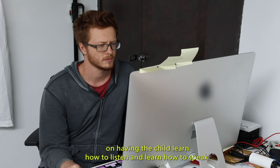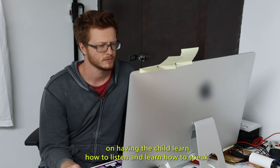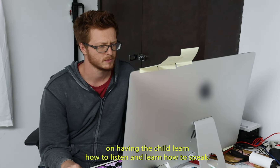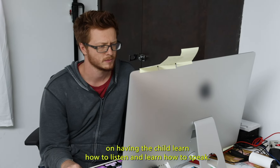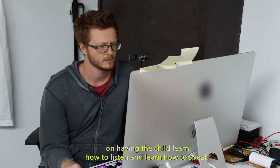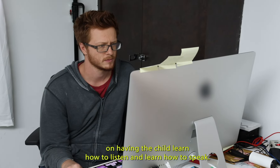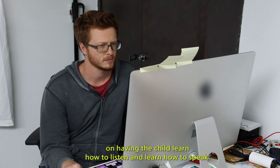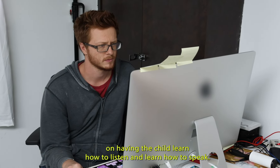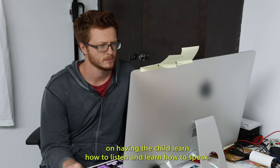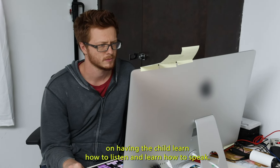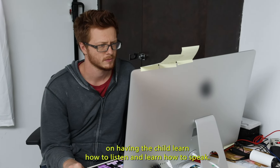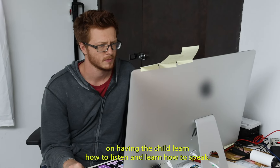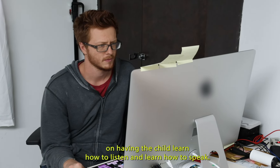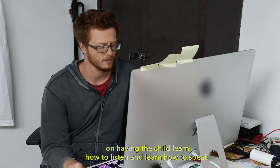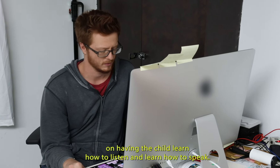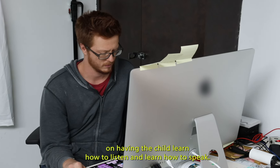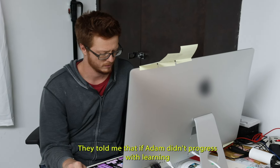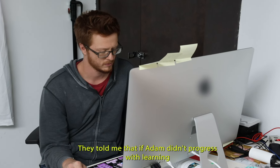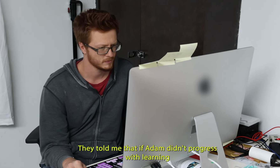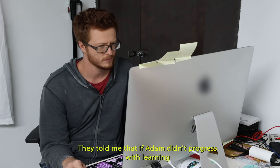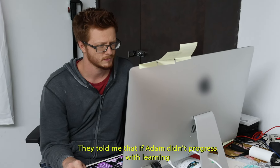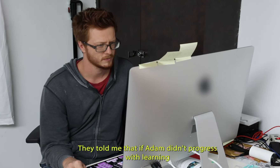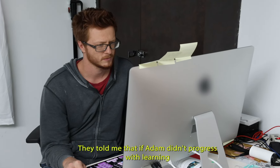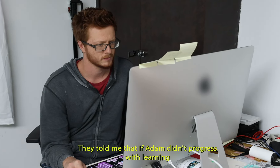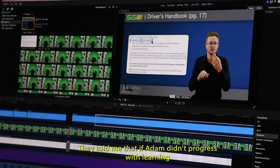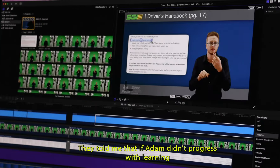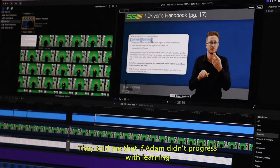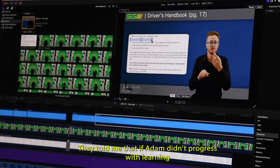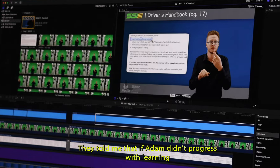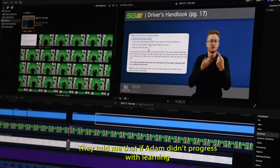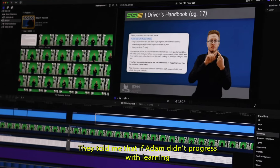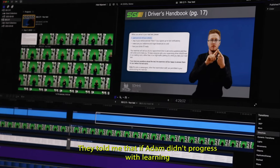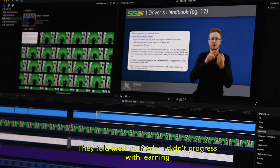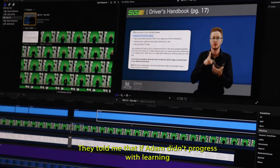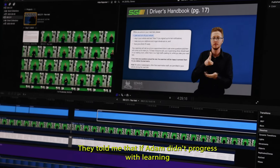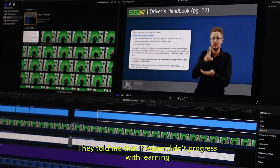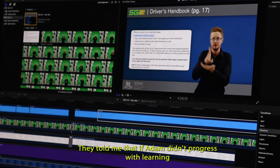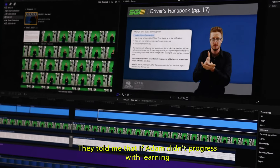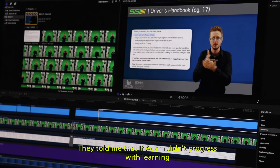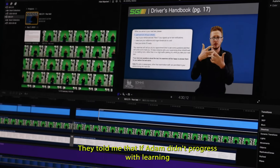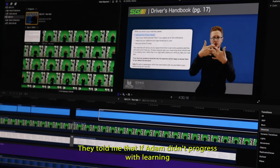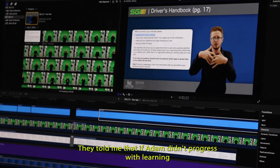listen and learn how to speak. They told me that if Adam didn't progress with learning